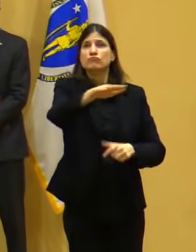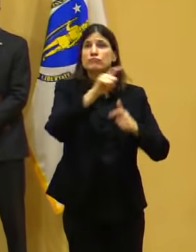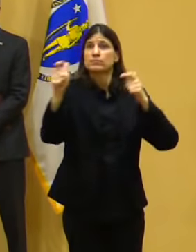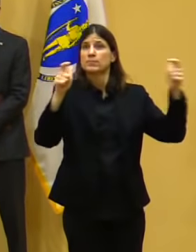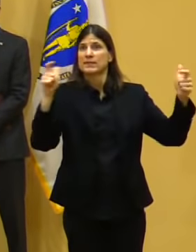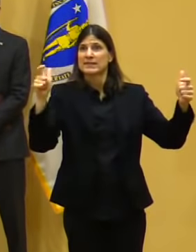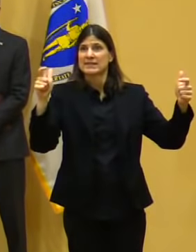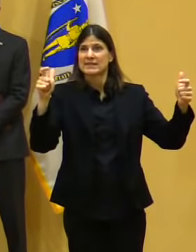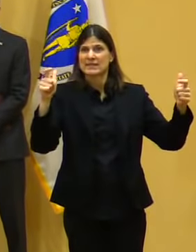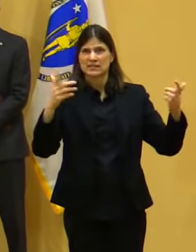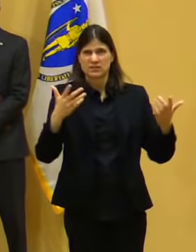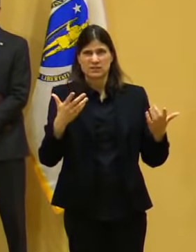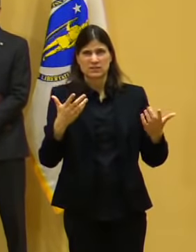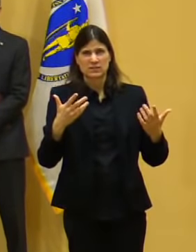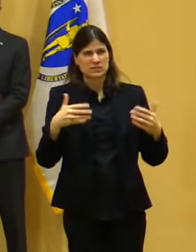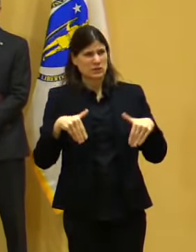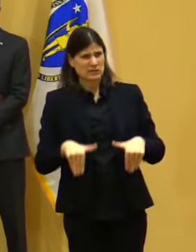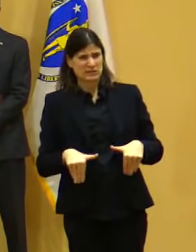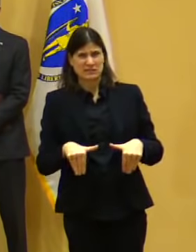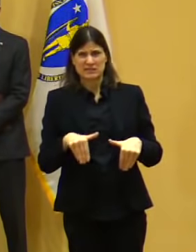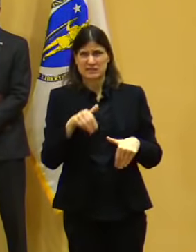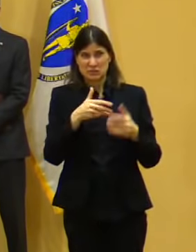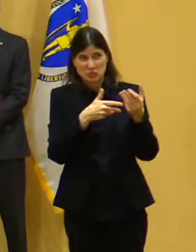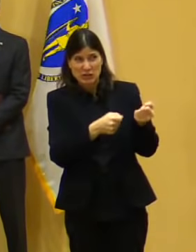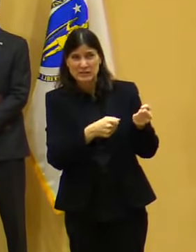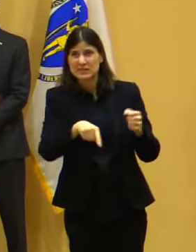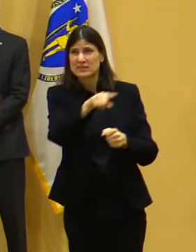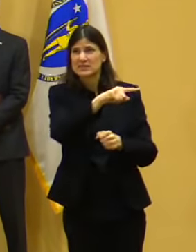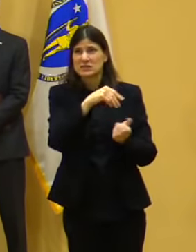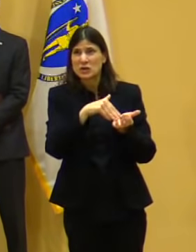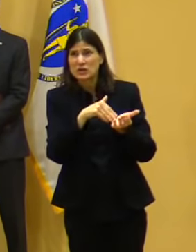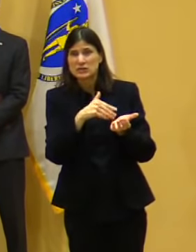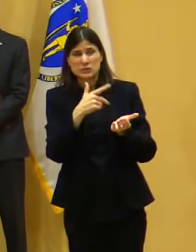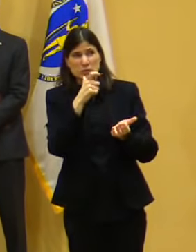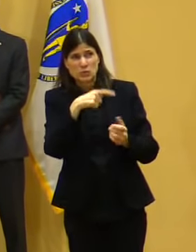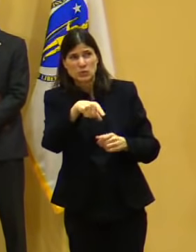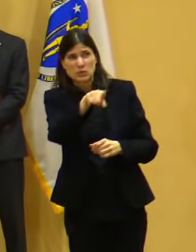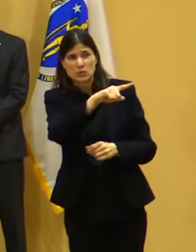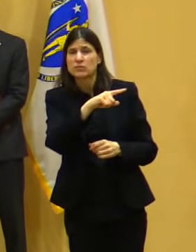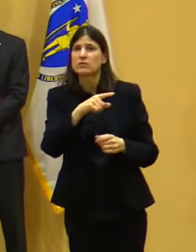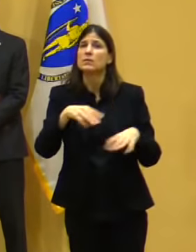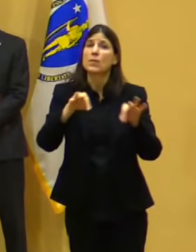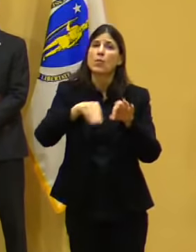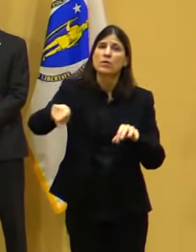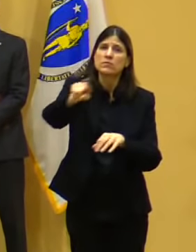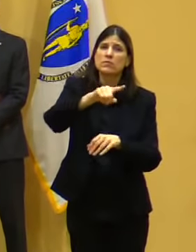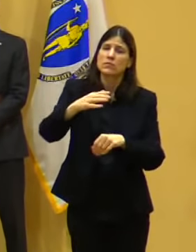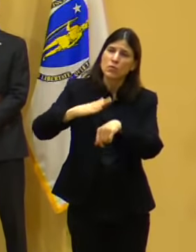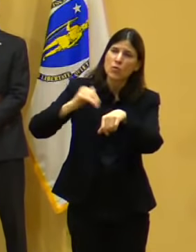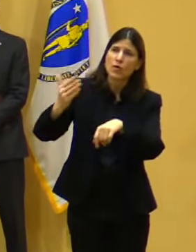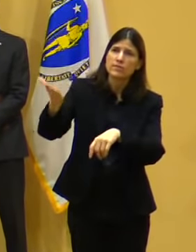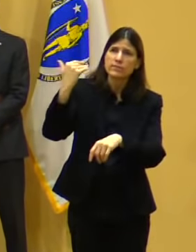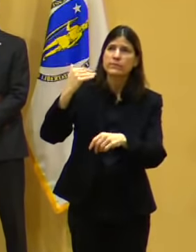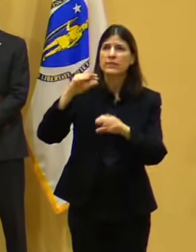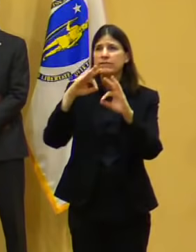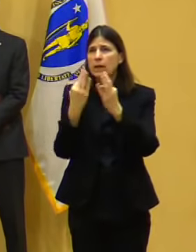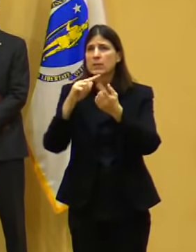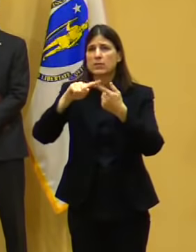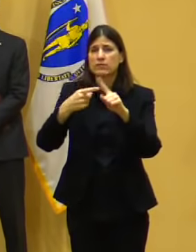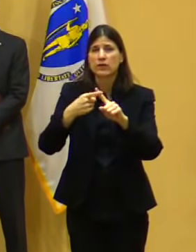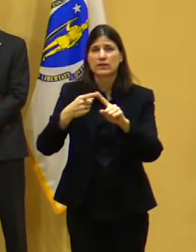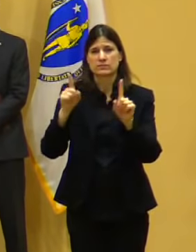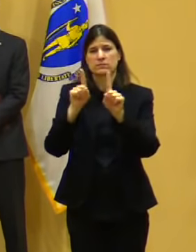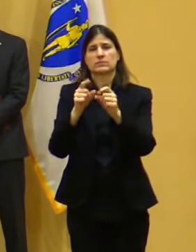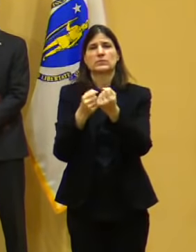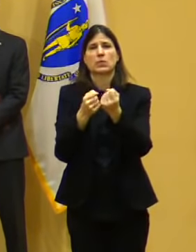support staff. And with that, it's now my privilege to turn the podium over to Joan Hadam Roy, who's the CEO of Elder Services